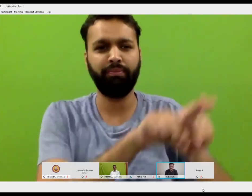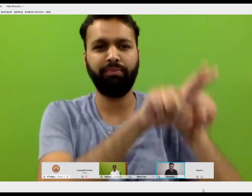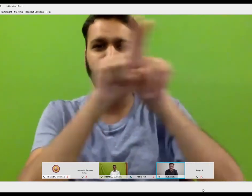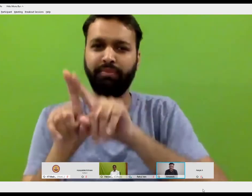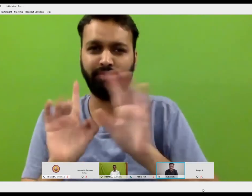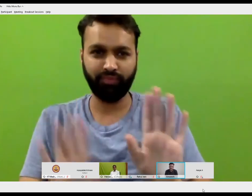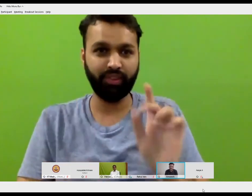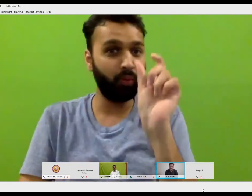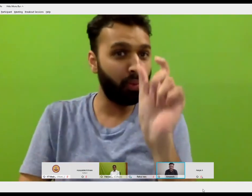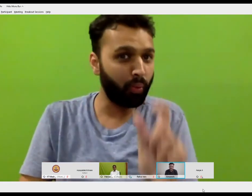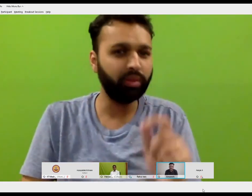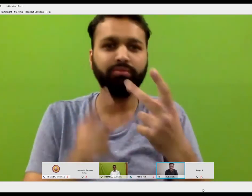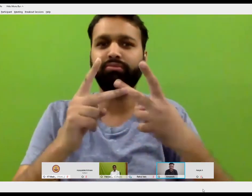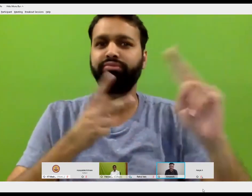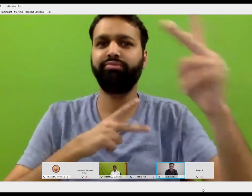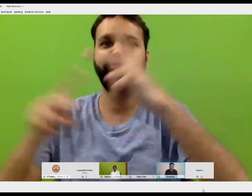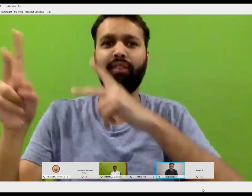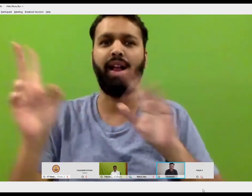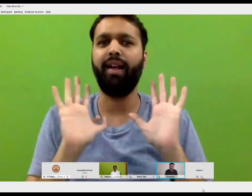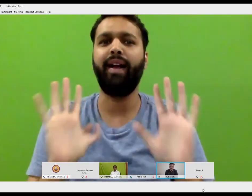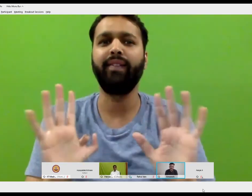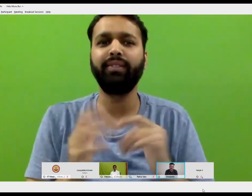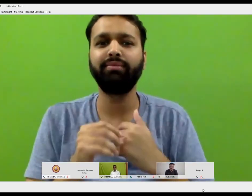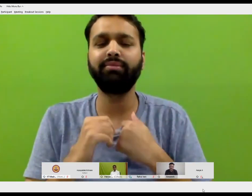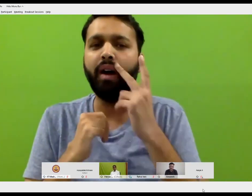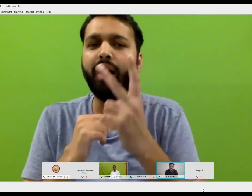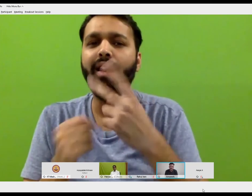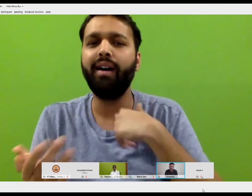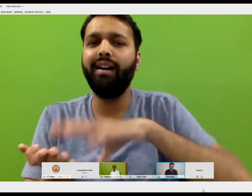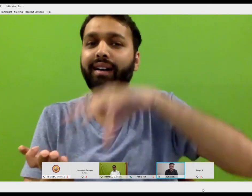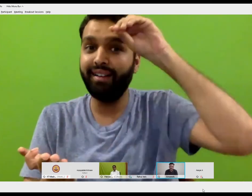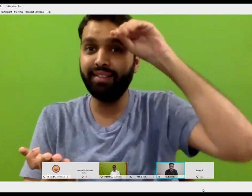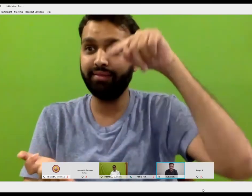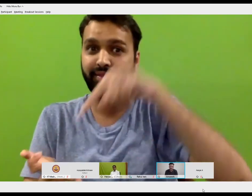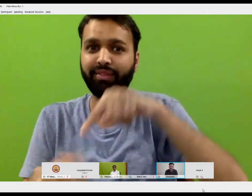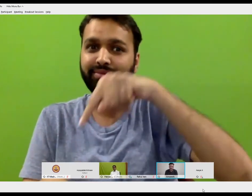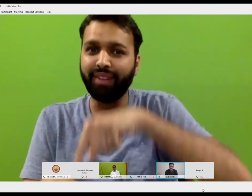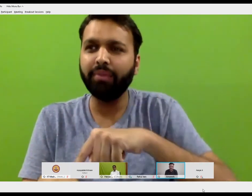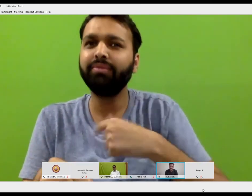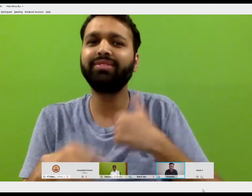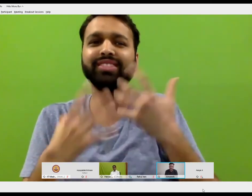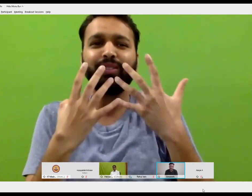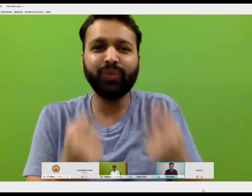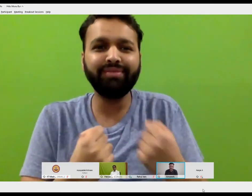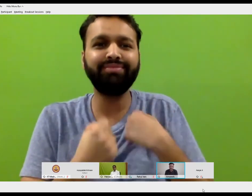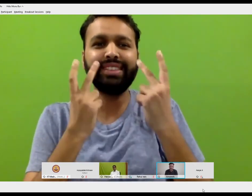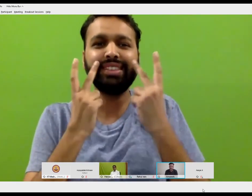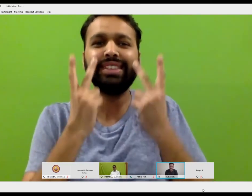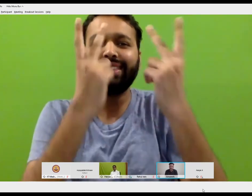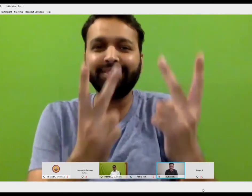of the signs are the same. the way it is, we sign are the same. Just the vocabulary might be different. So this I learned at that point of time.